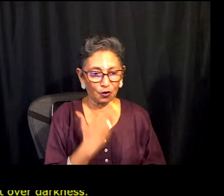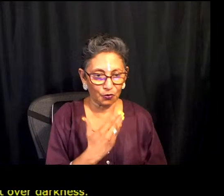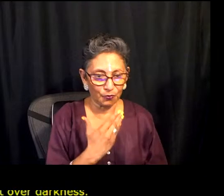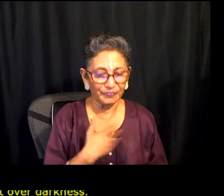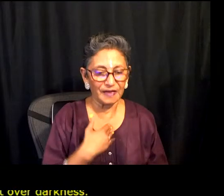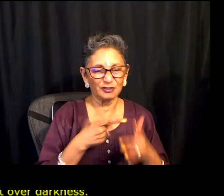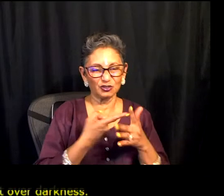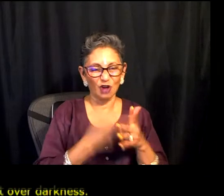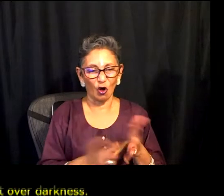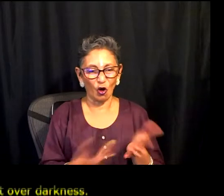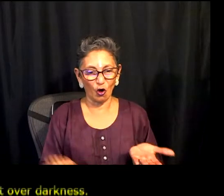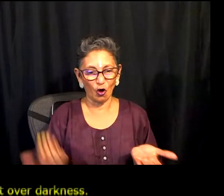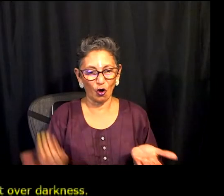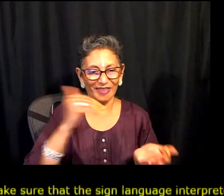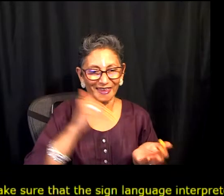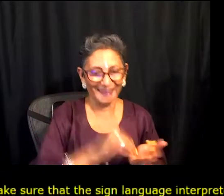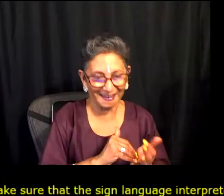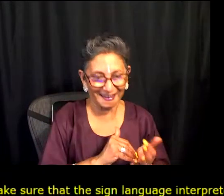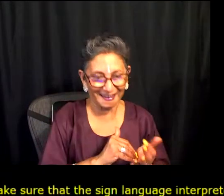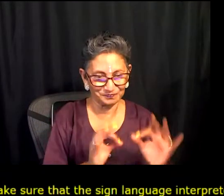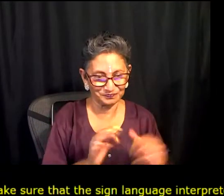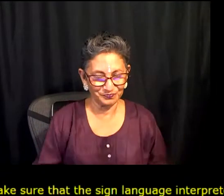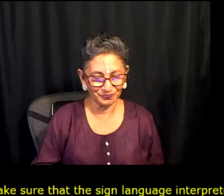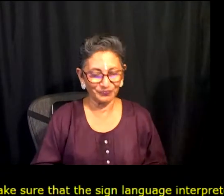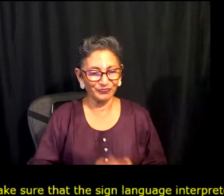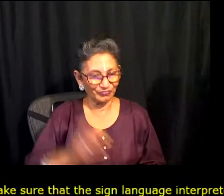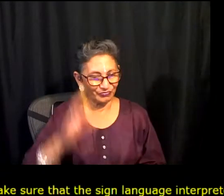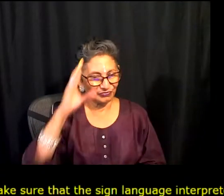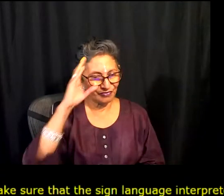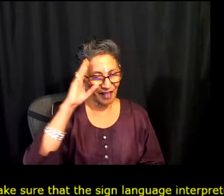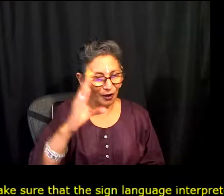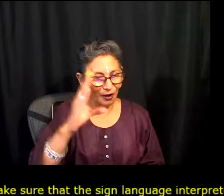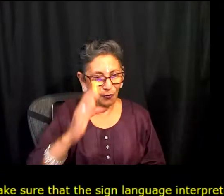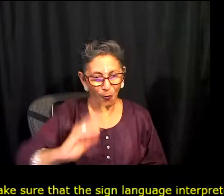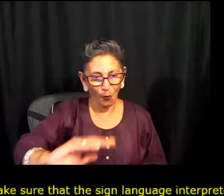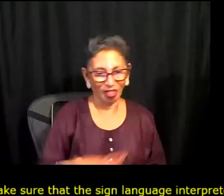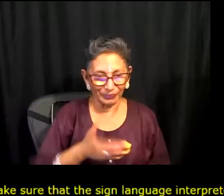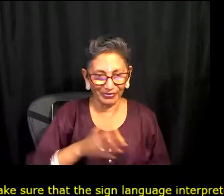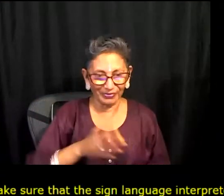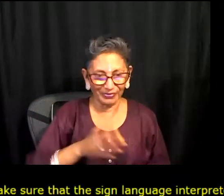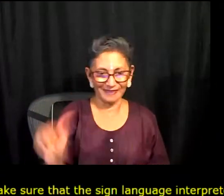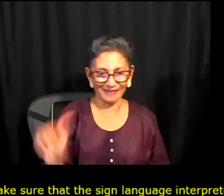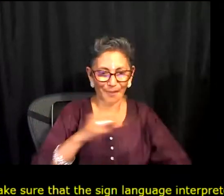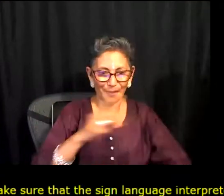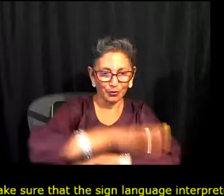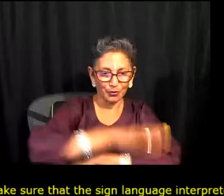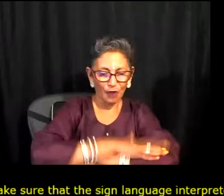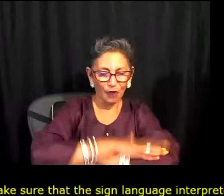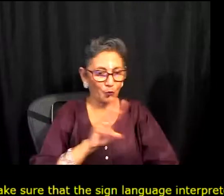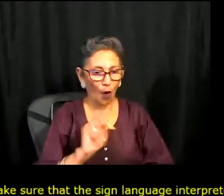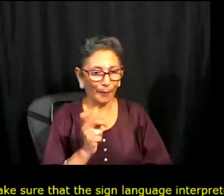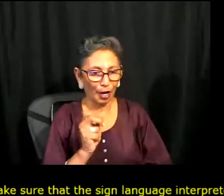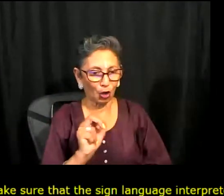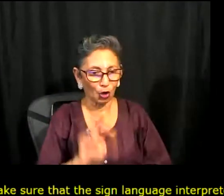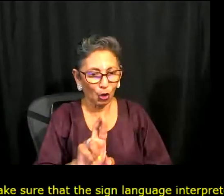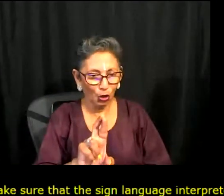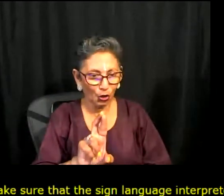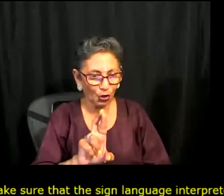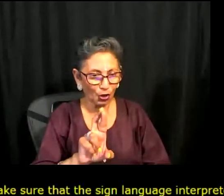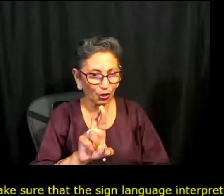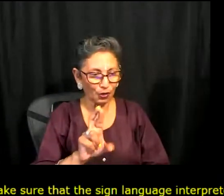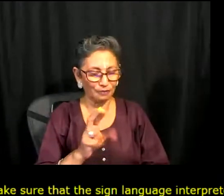Kavita here, just checking in with the audience, making sure you can hear us. Thank you. I will restart my introduction.